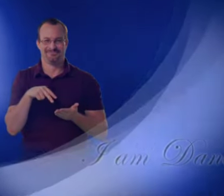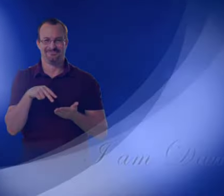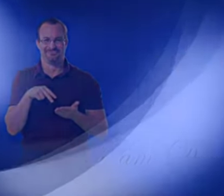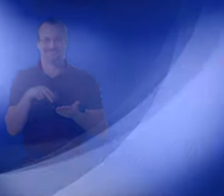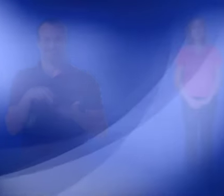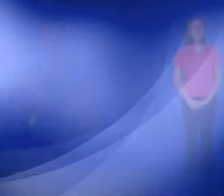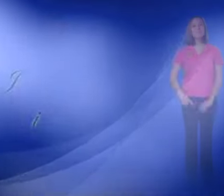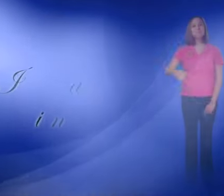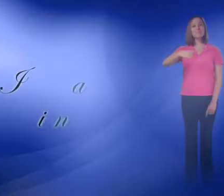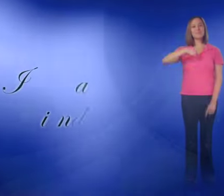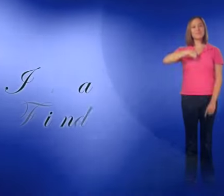A lovely Alyson at Arloga A